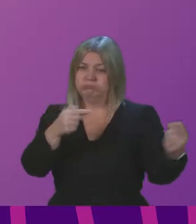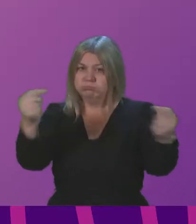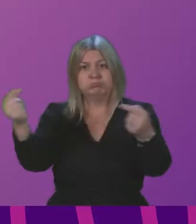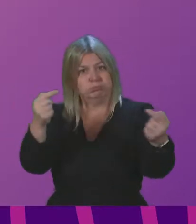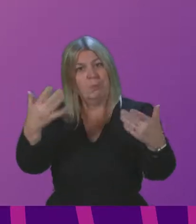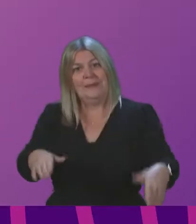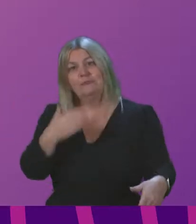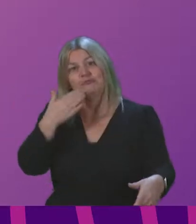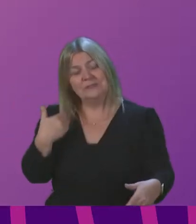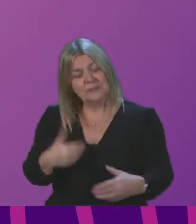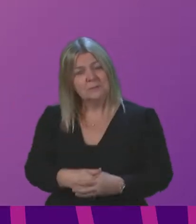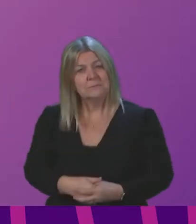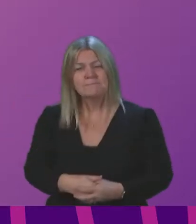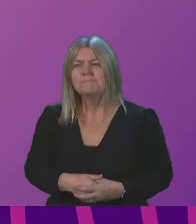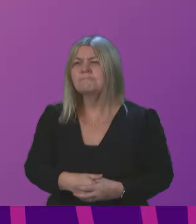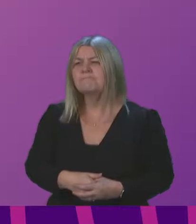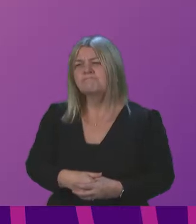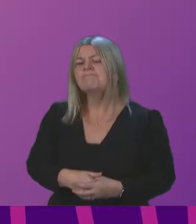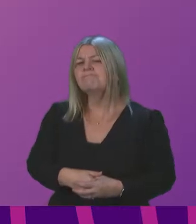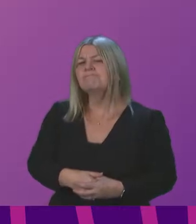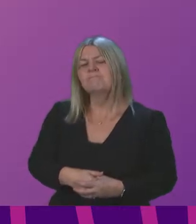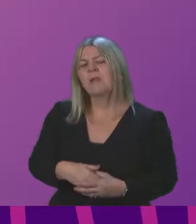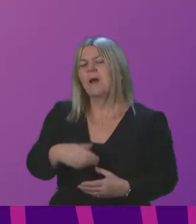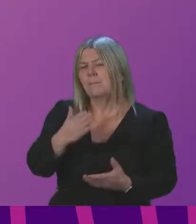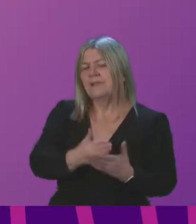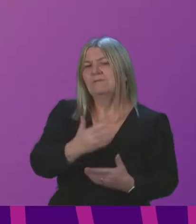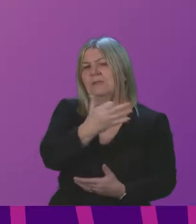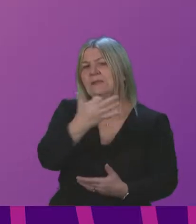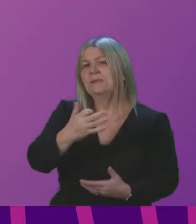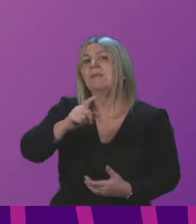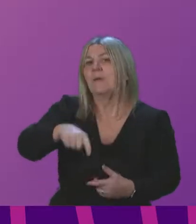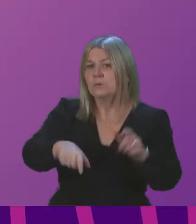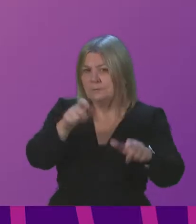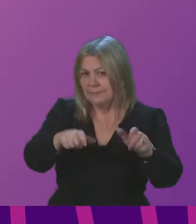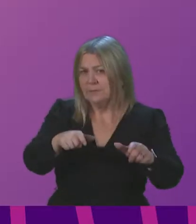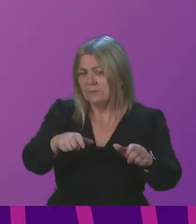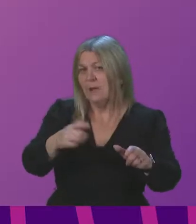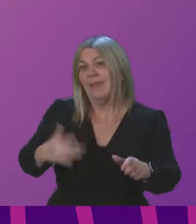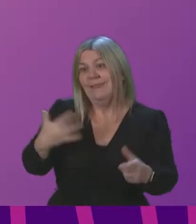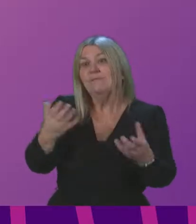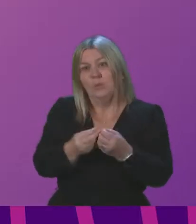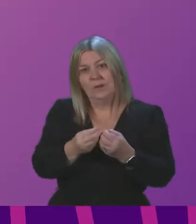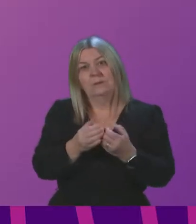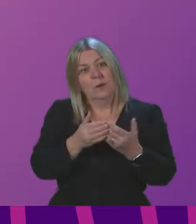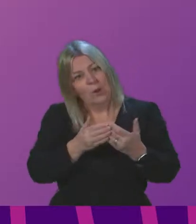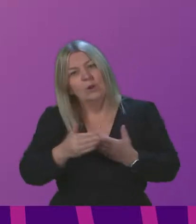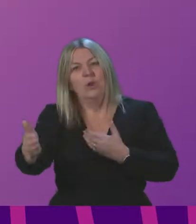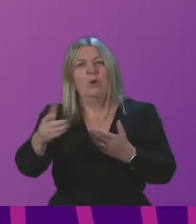leader referenced to the First Minister today, 99,000 people in Scotland are now living with long COVID.